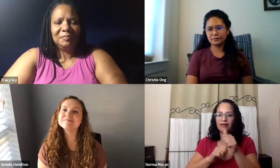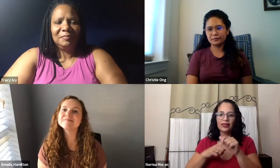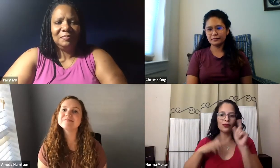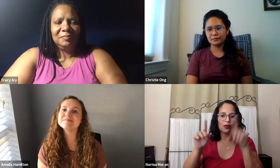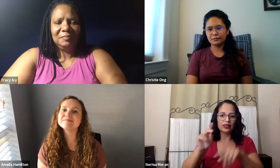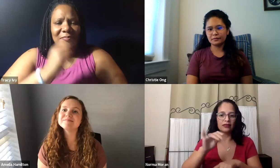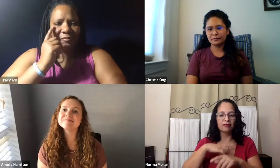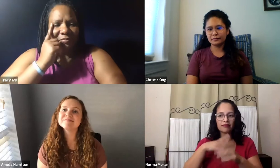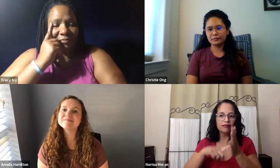1995.